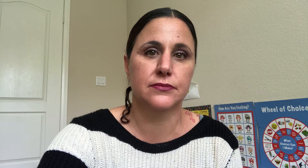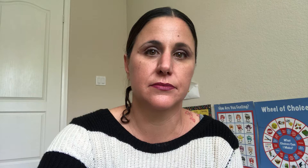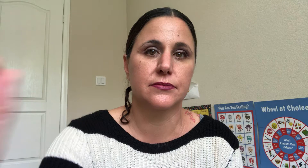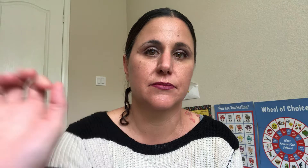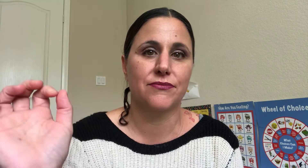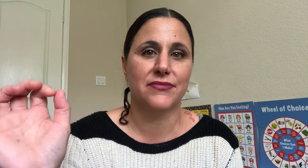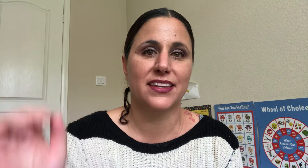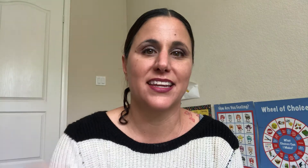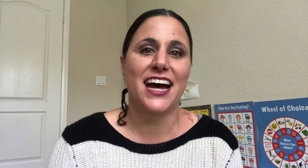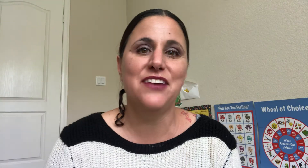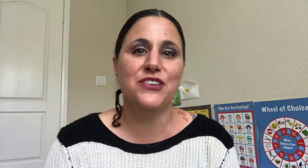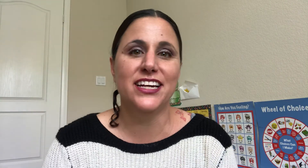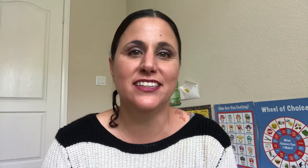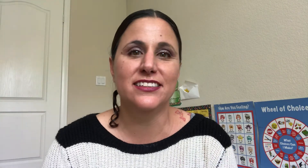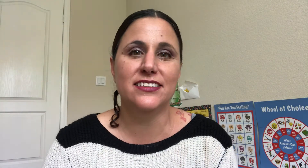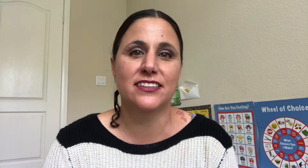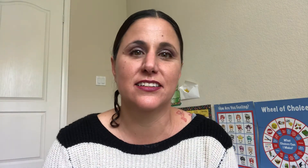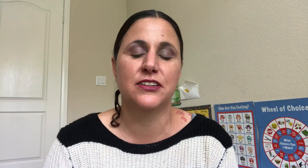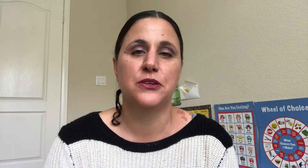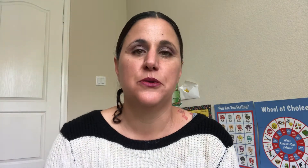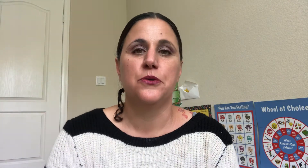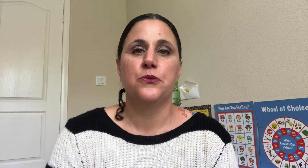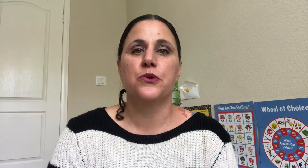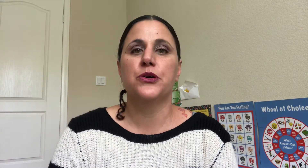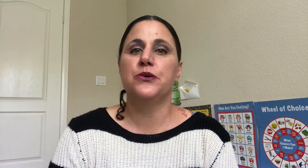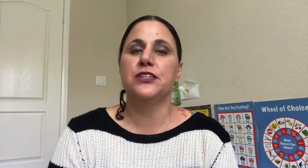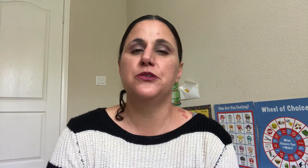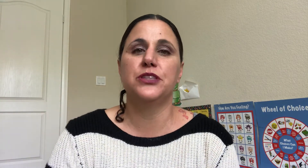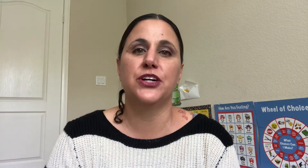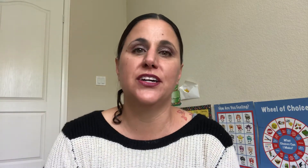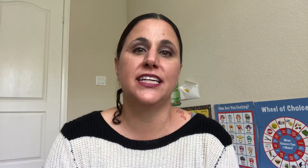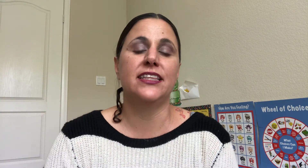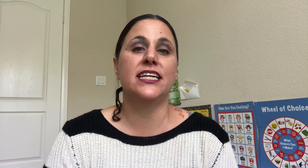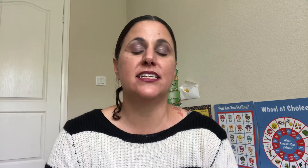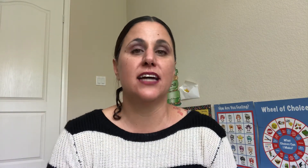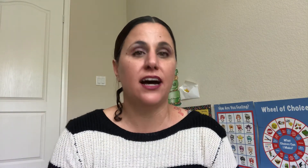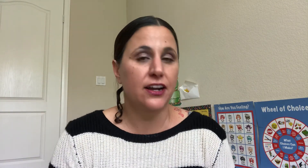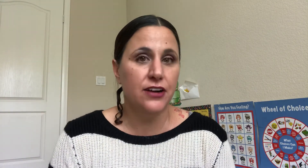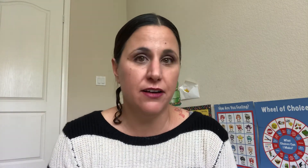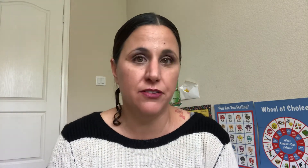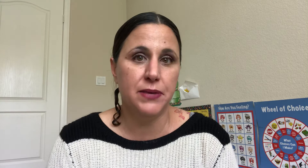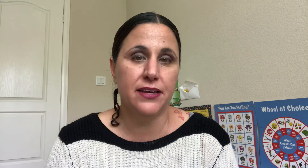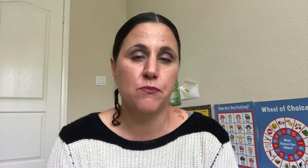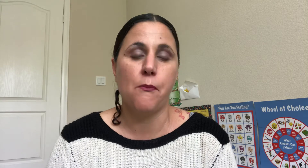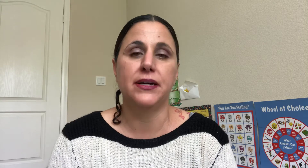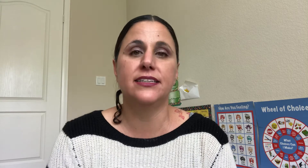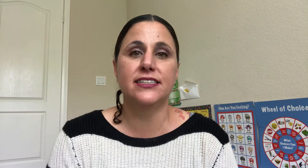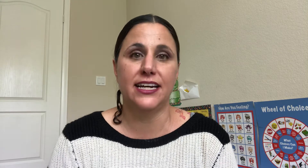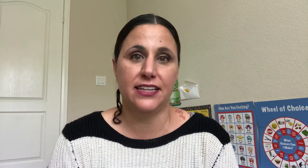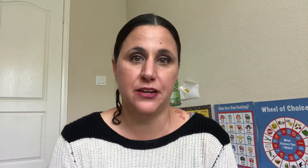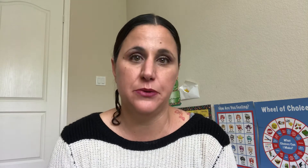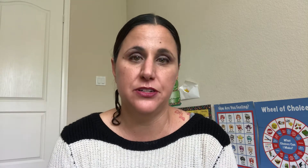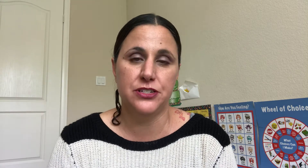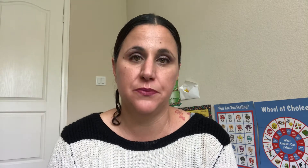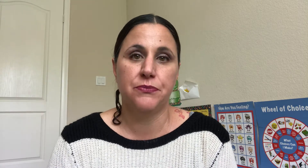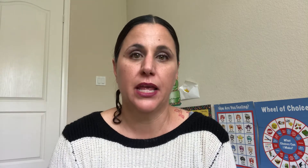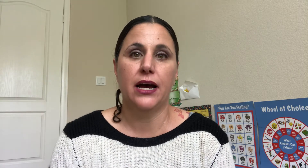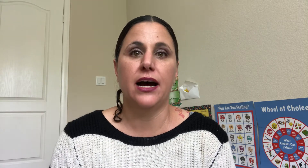Hi friends! We're going to learn the entire alphabet in sign language. I